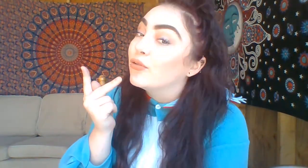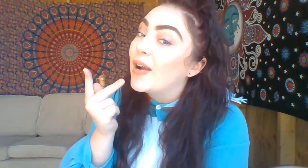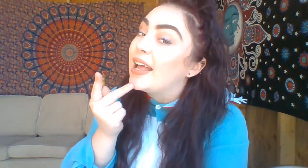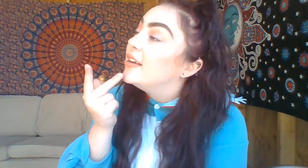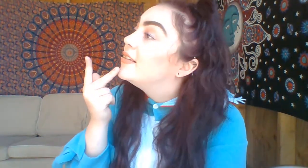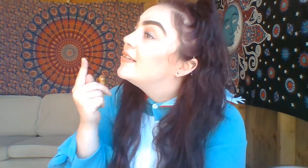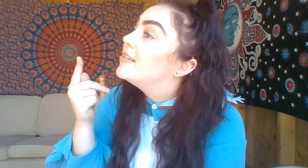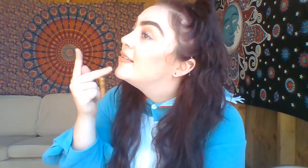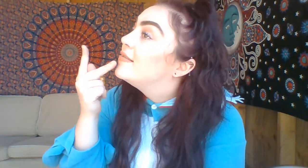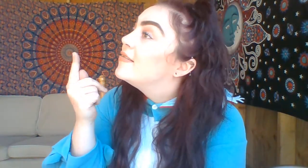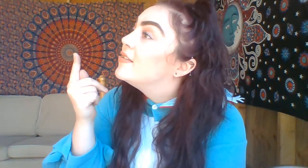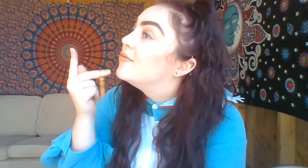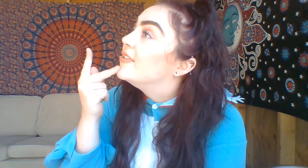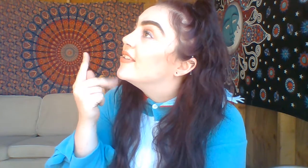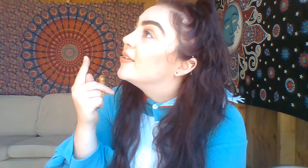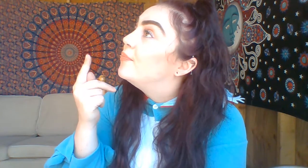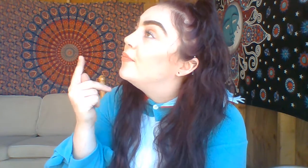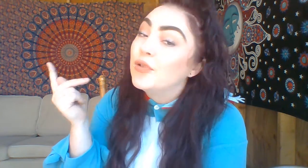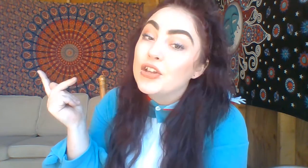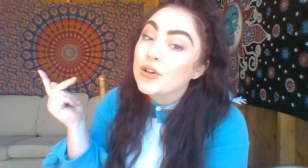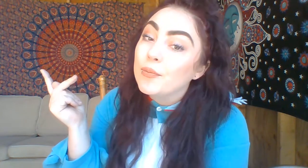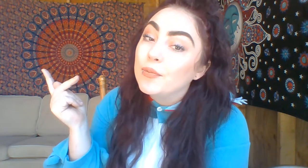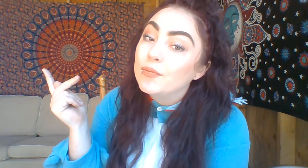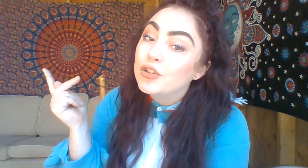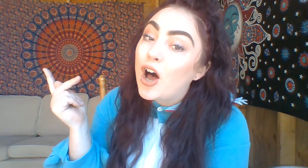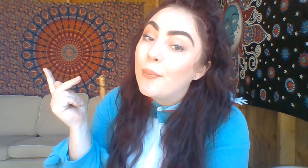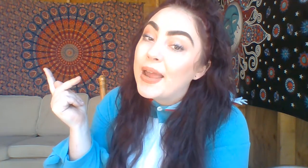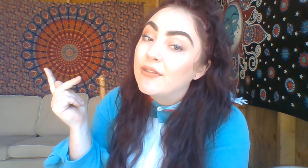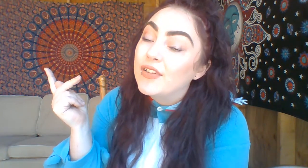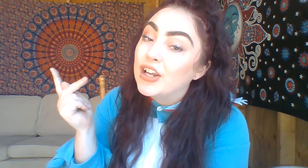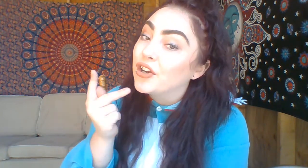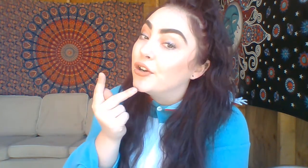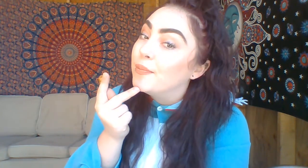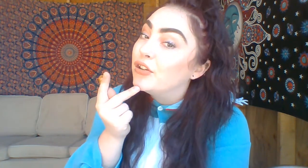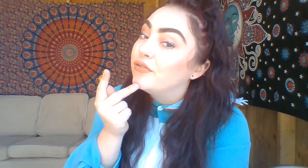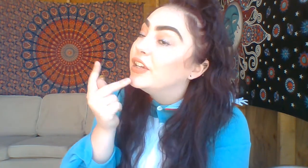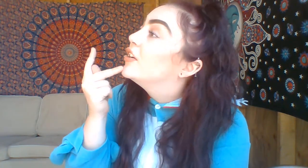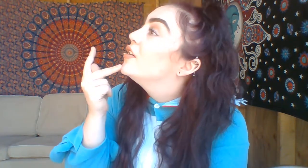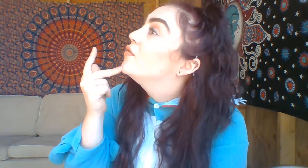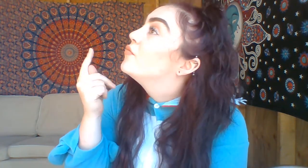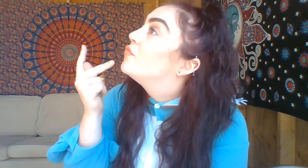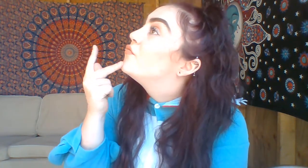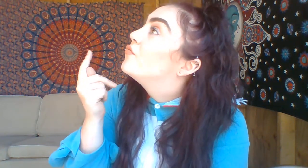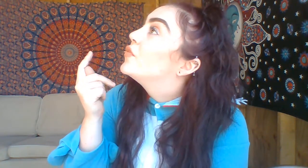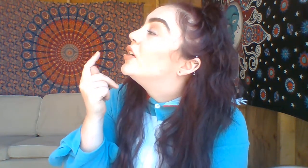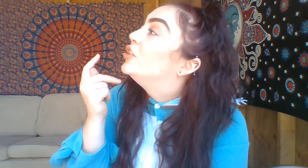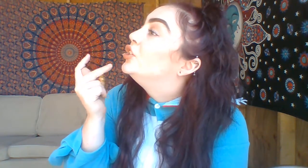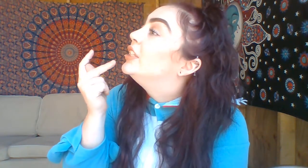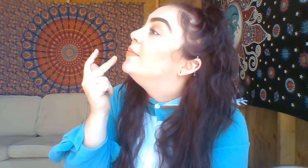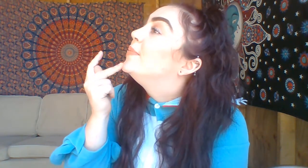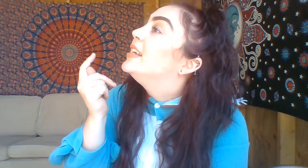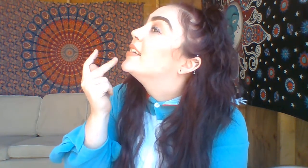red. With your tall man finger. Your middle finger on your chin. Pink.